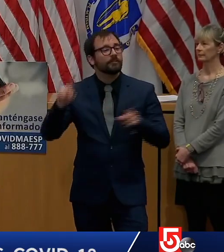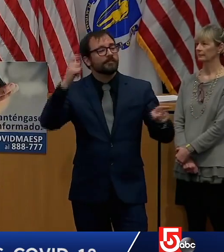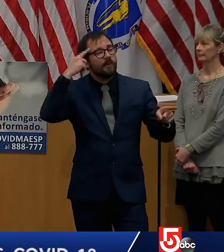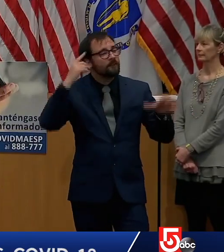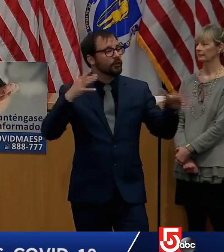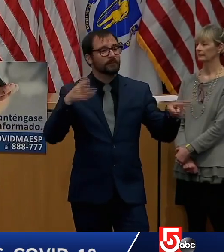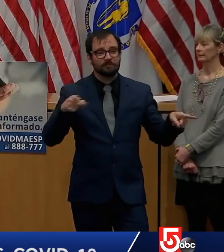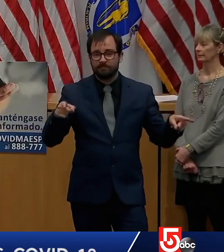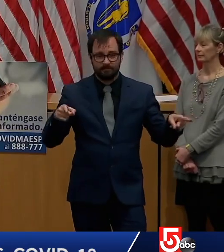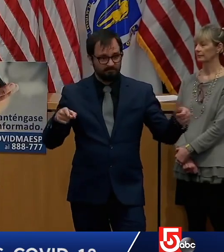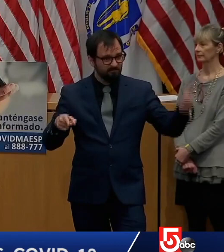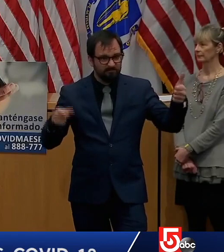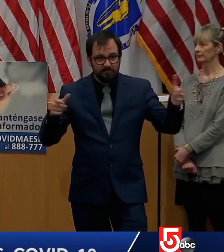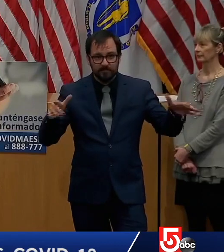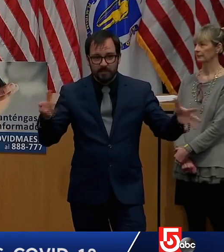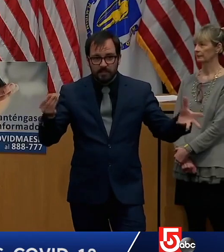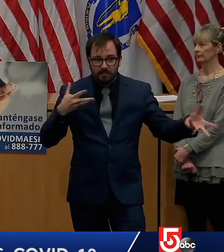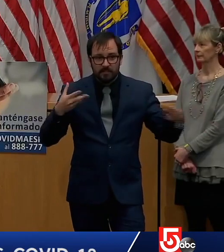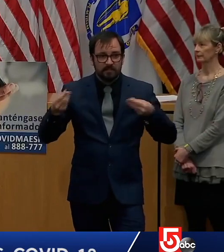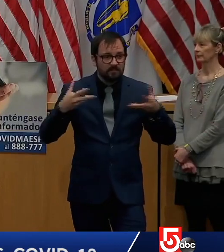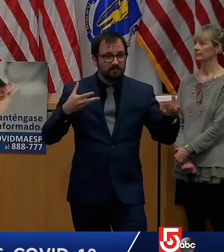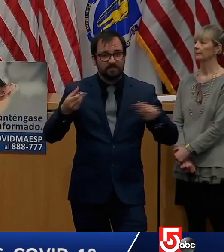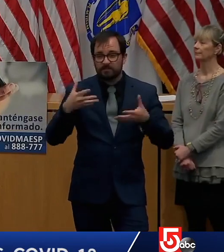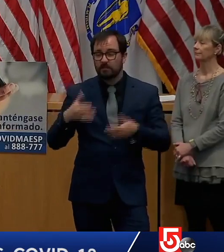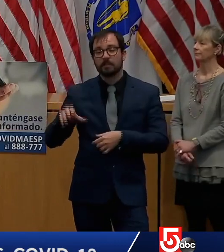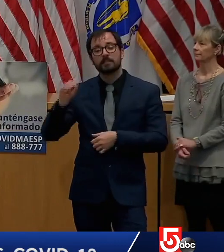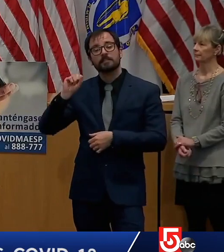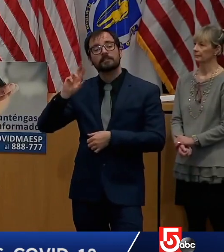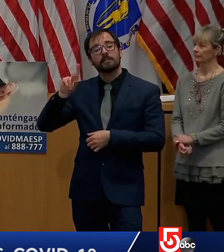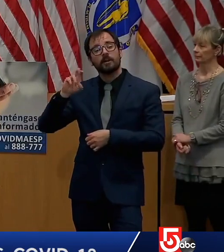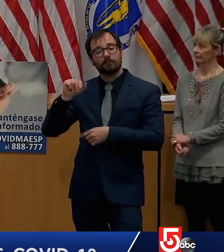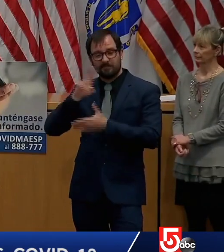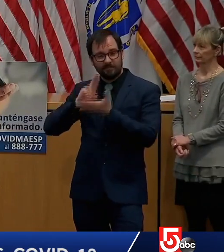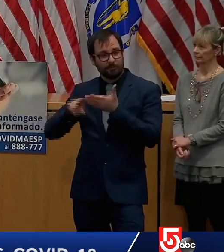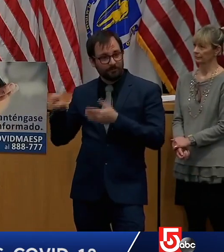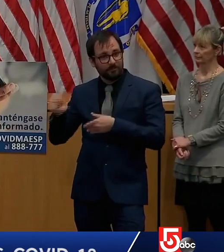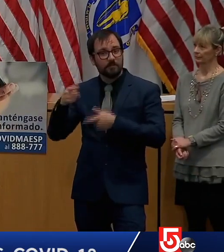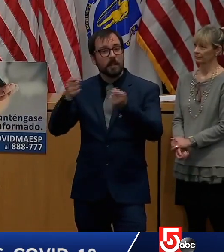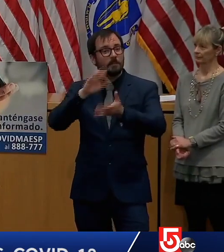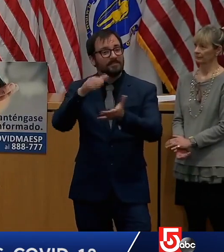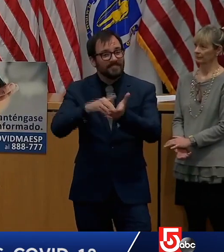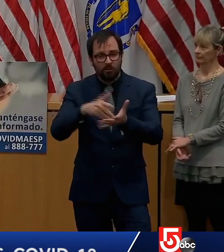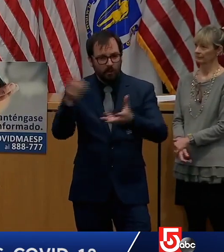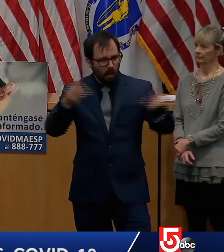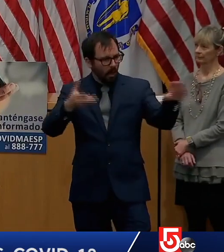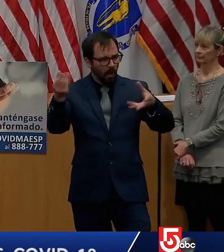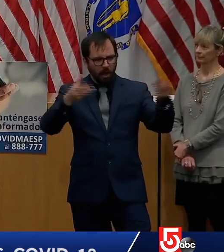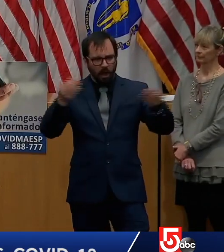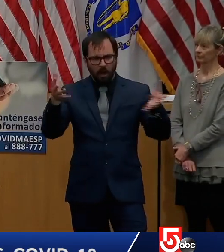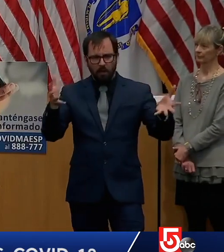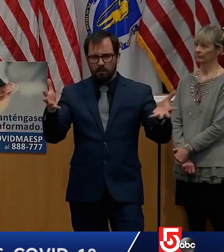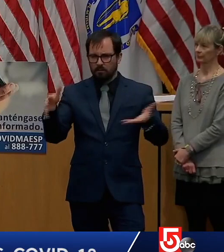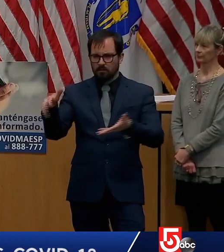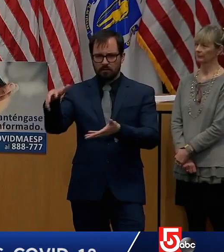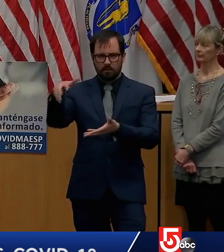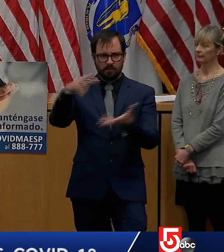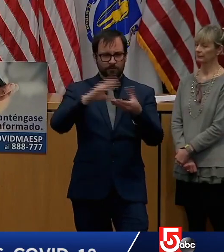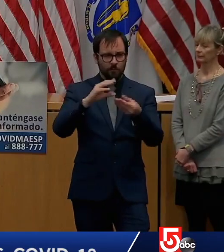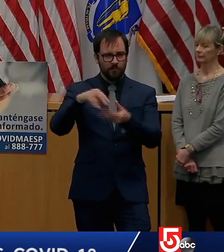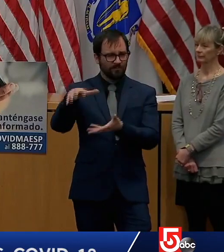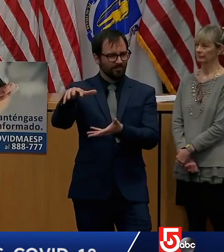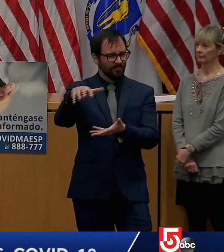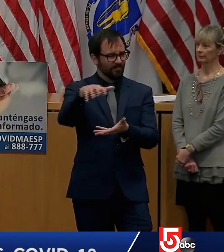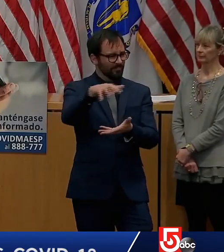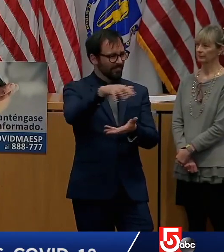the command center about sort of what they think a reopening would look like, they talk about it in an incredibly informed and